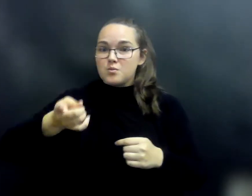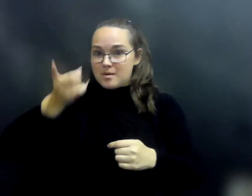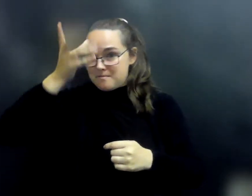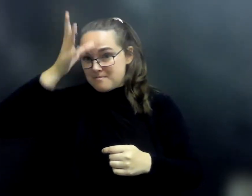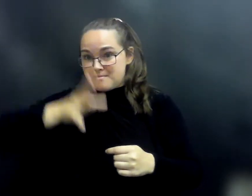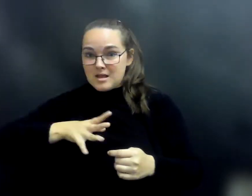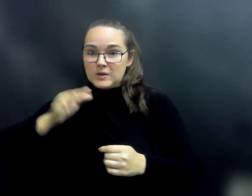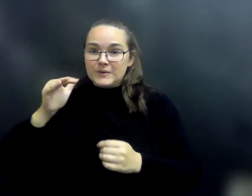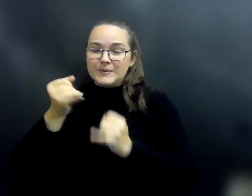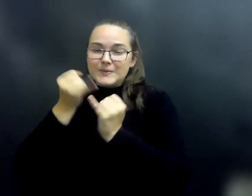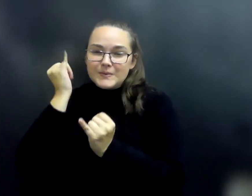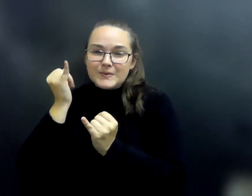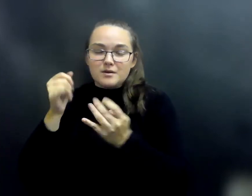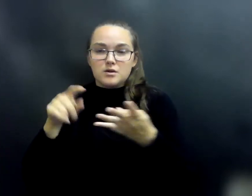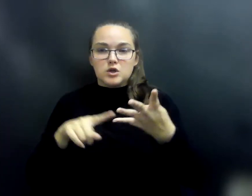Two men who are trying to trick him.